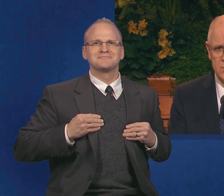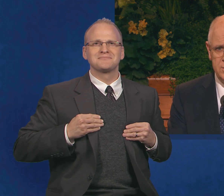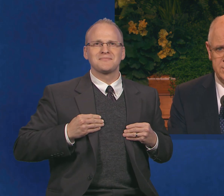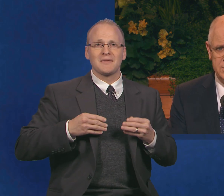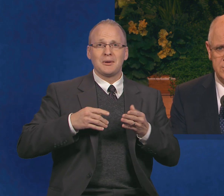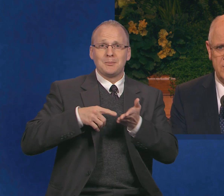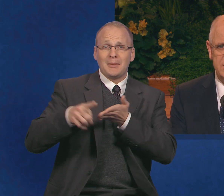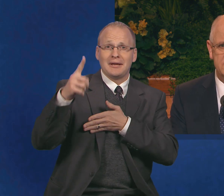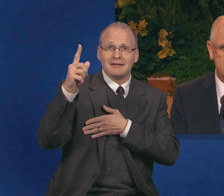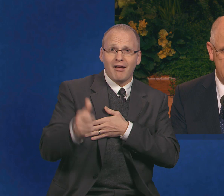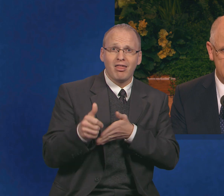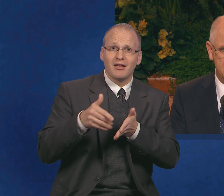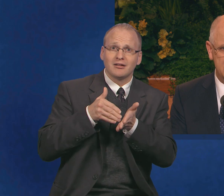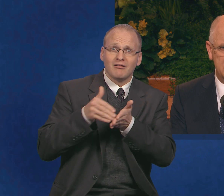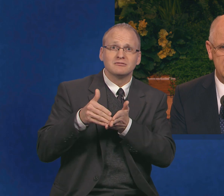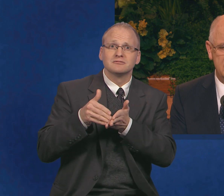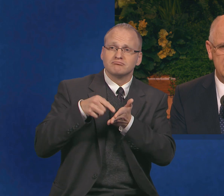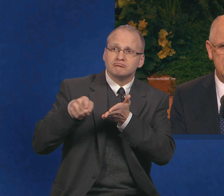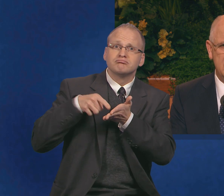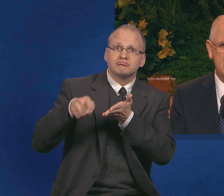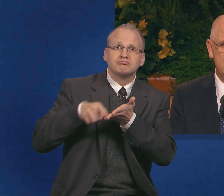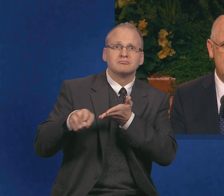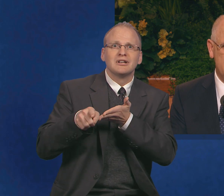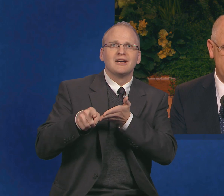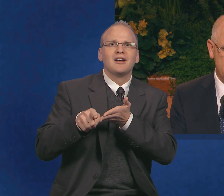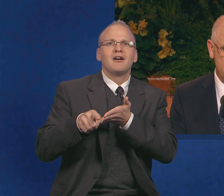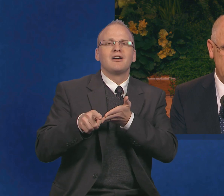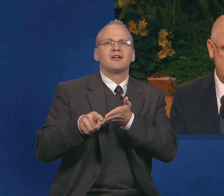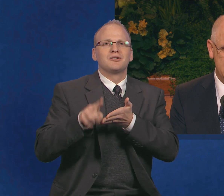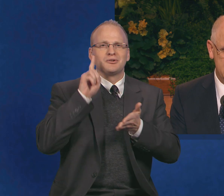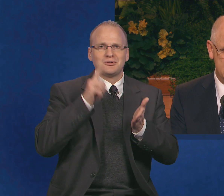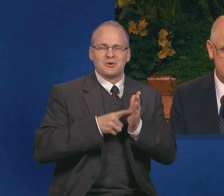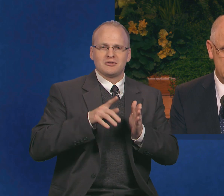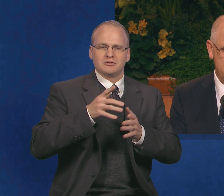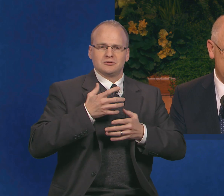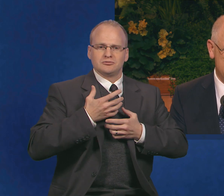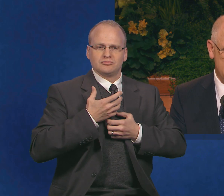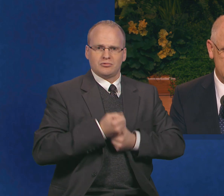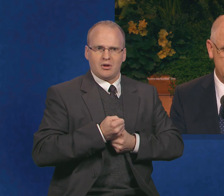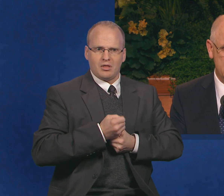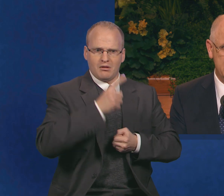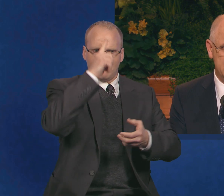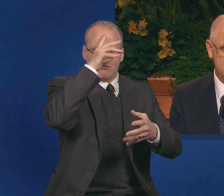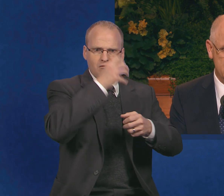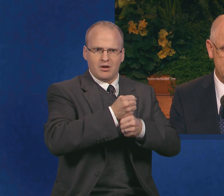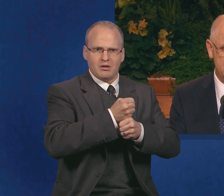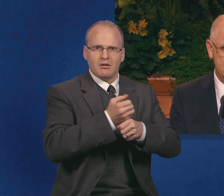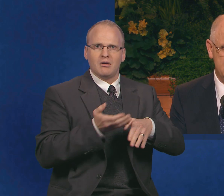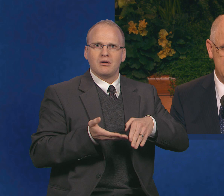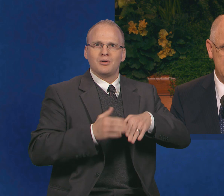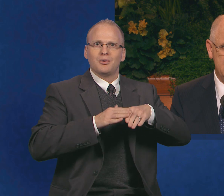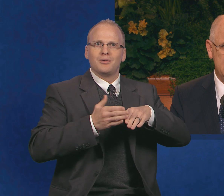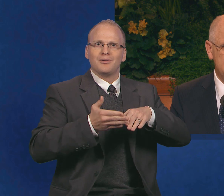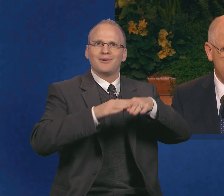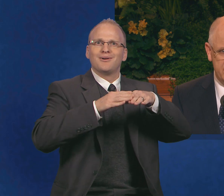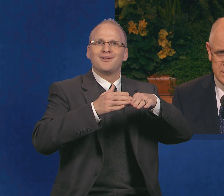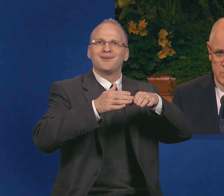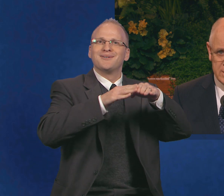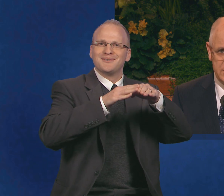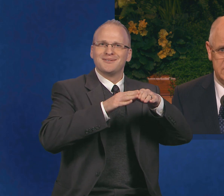Lord Jesus Christ strengthened and develop a firm, abiding testimony of His gospel and His Church. None of these blessings